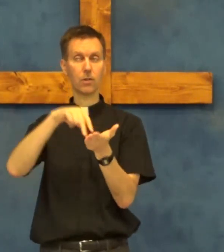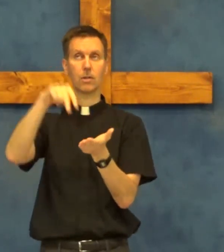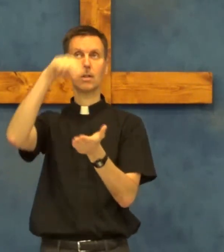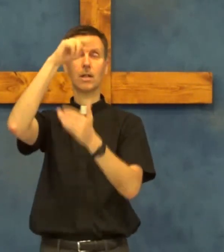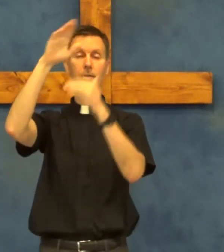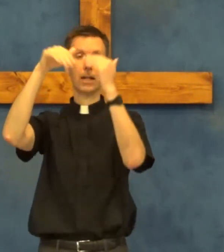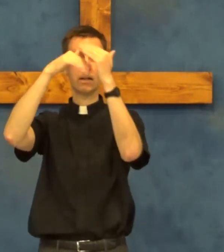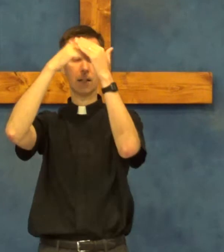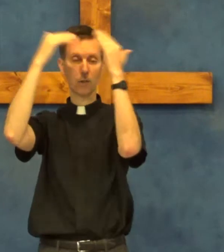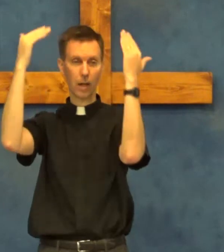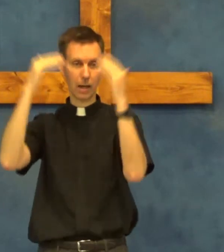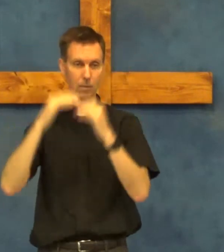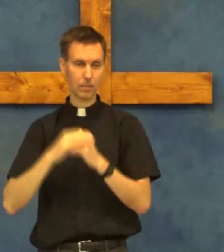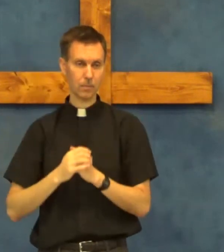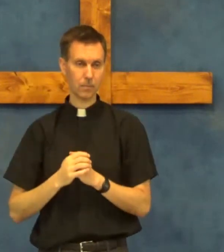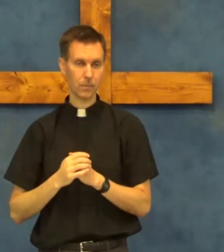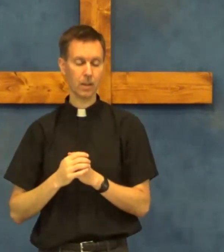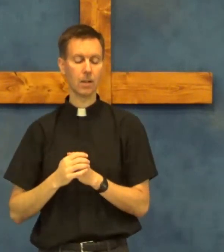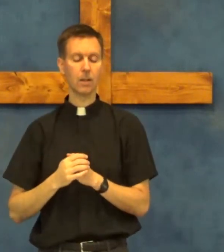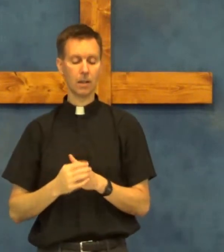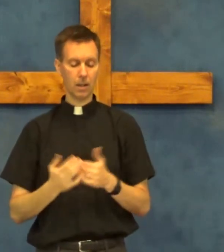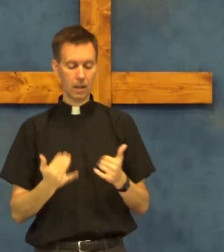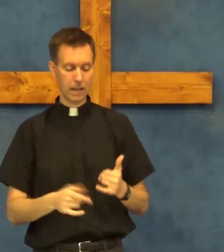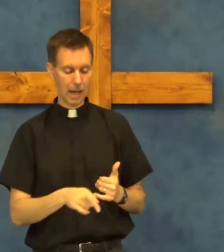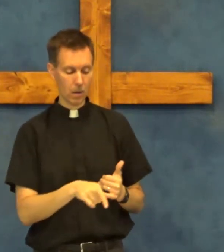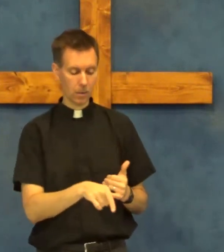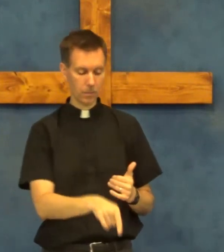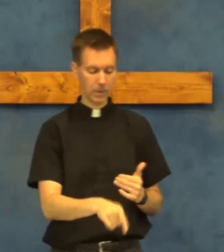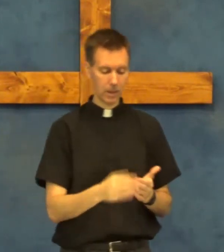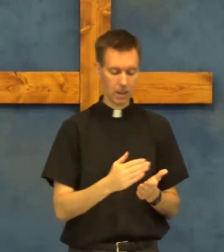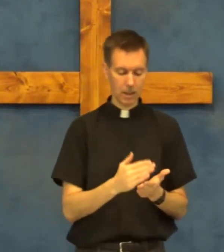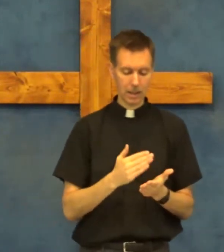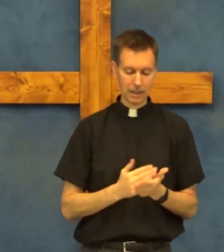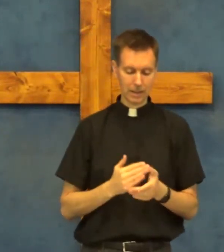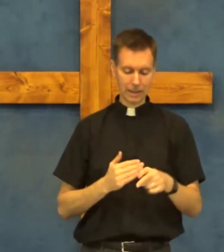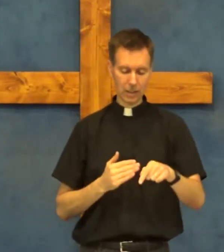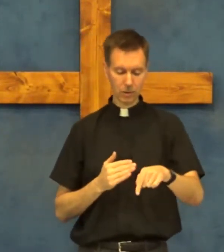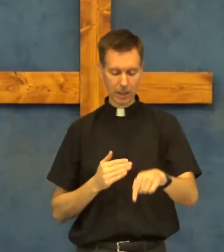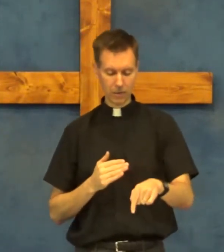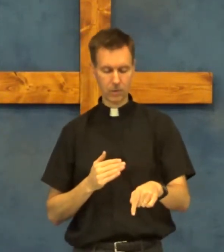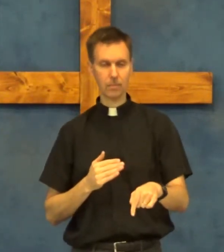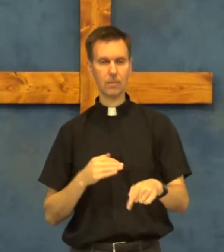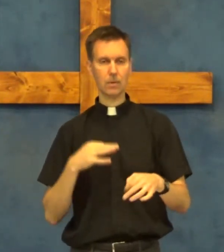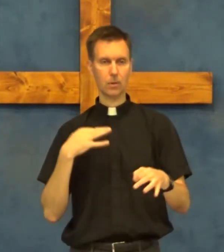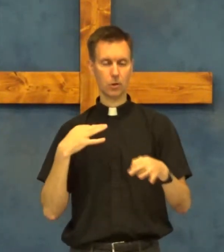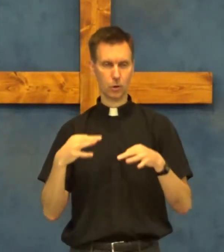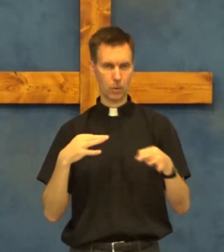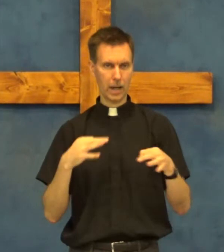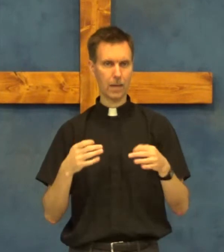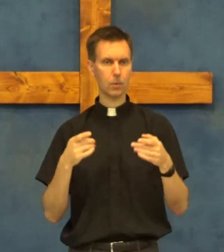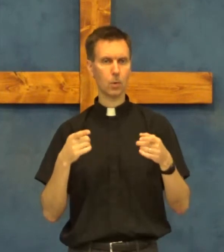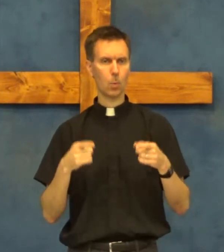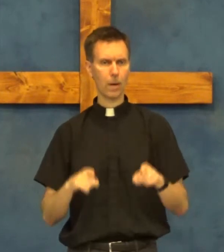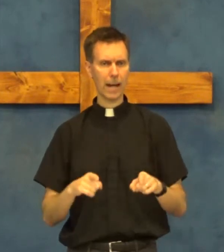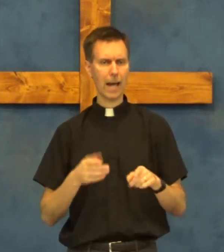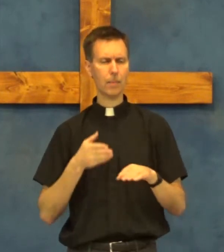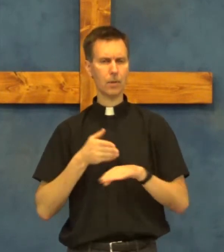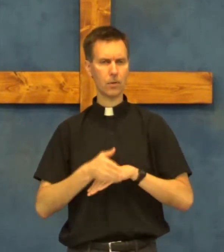ascending into heaven now this lesson describes what happens